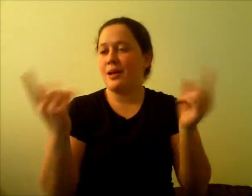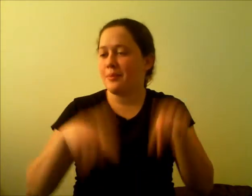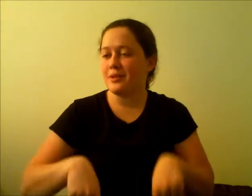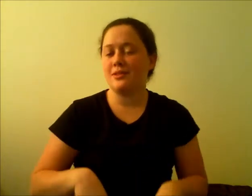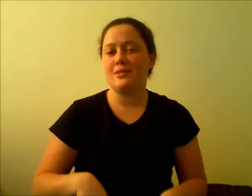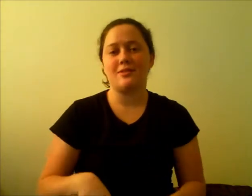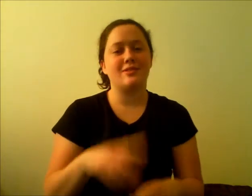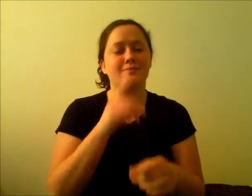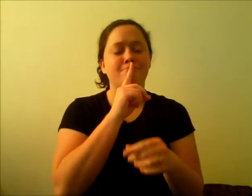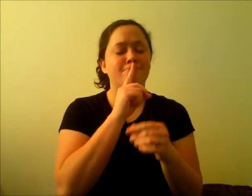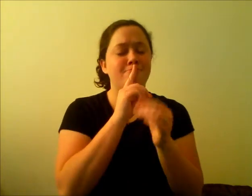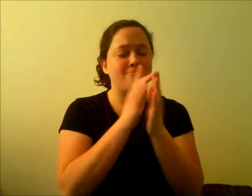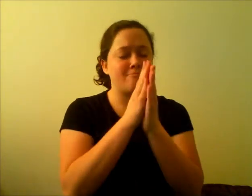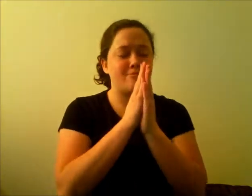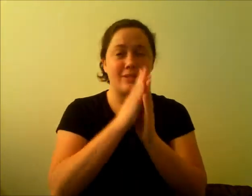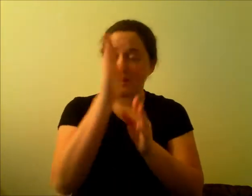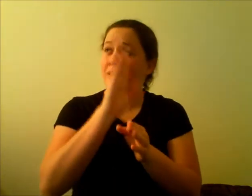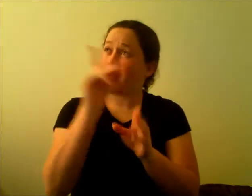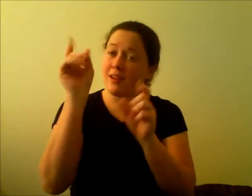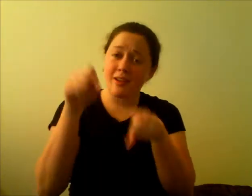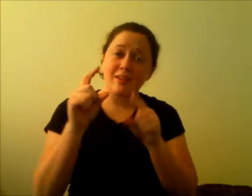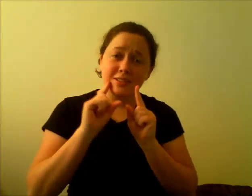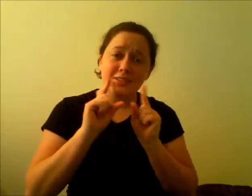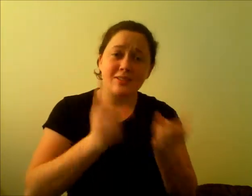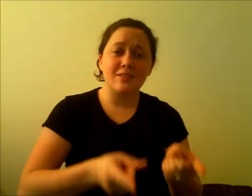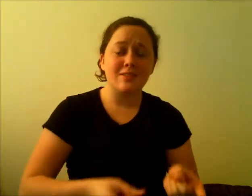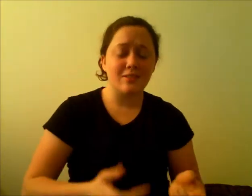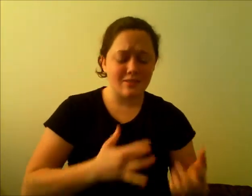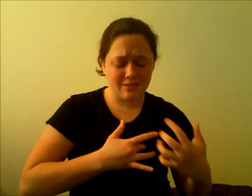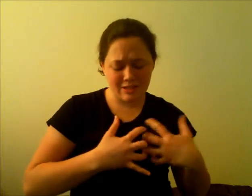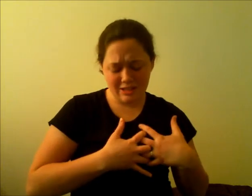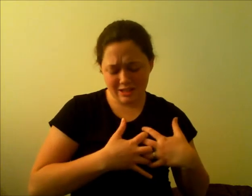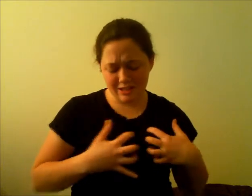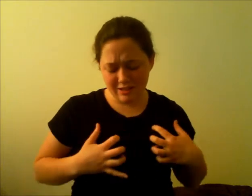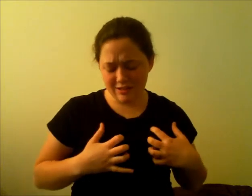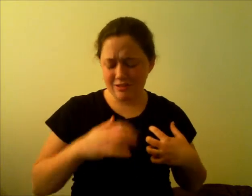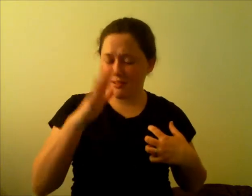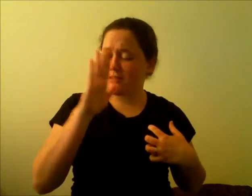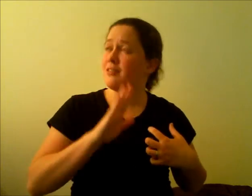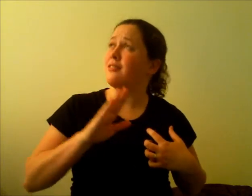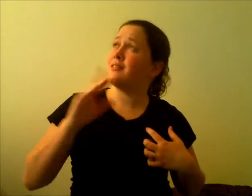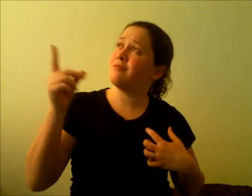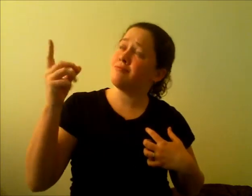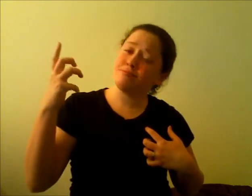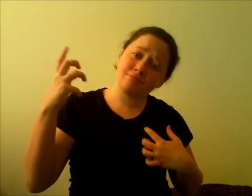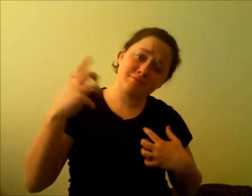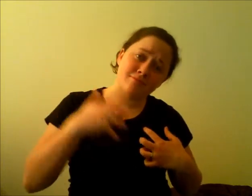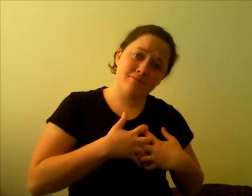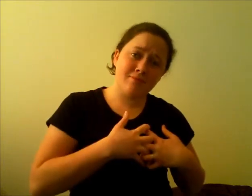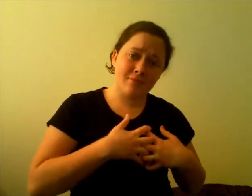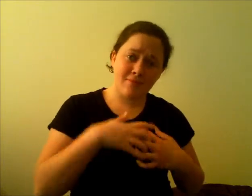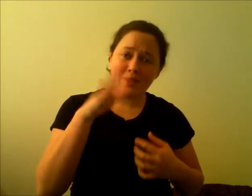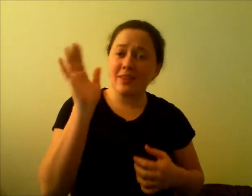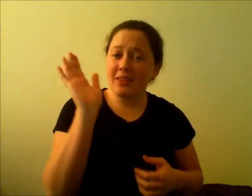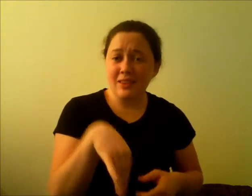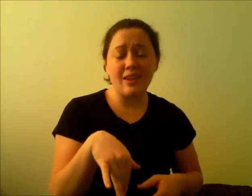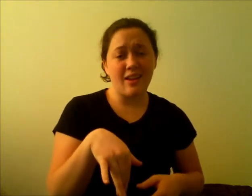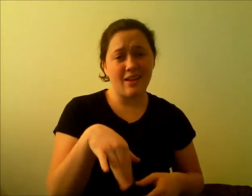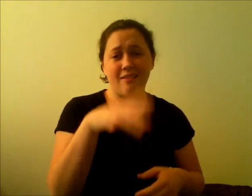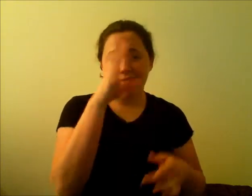Silent prayers get answered Broken hearts become brand new That's